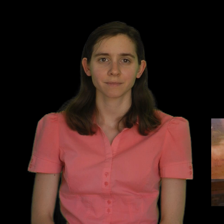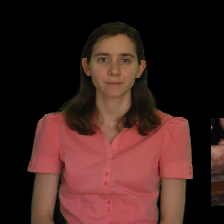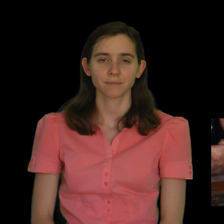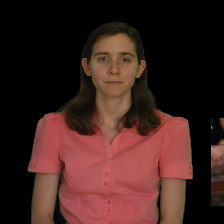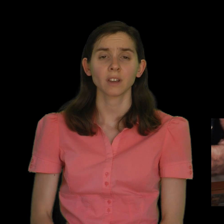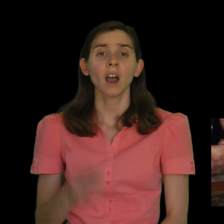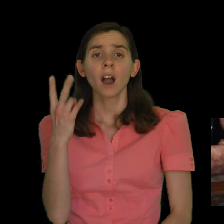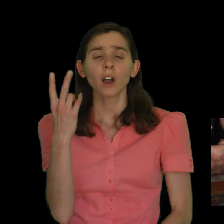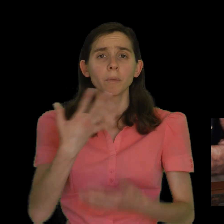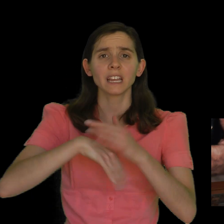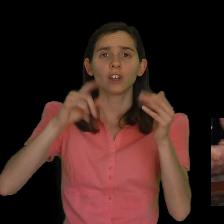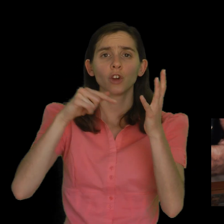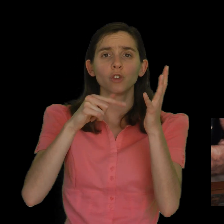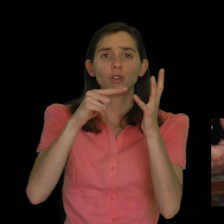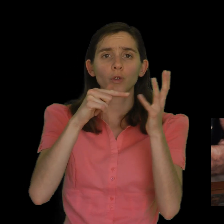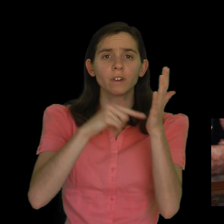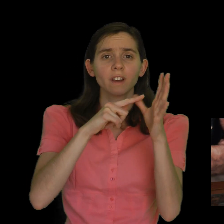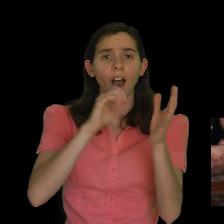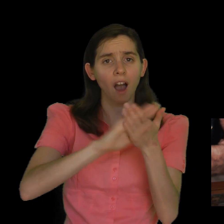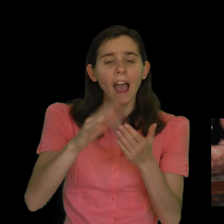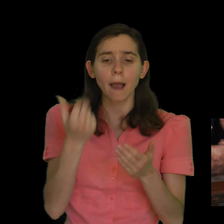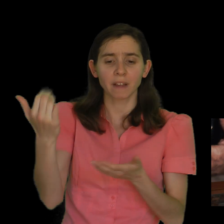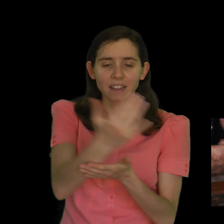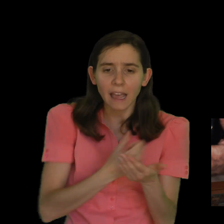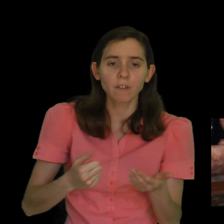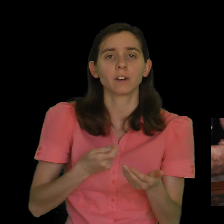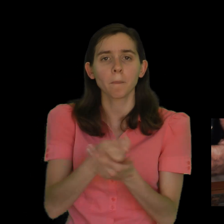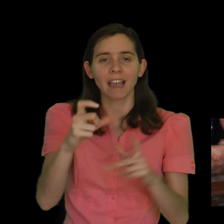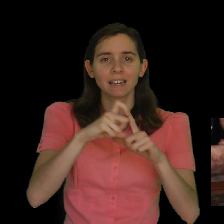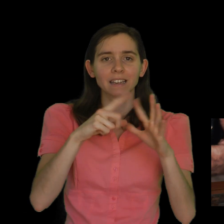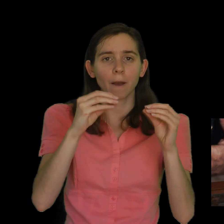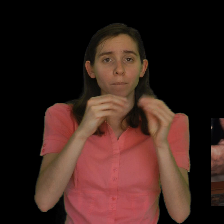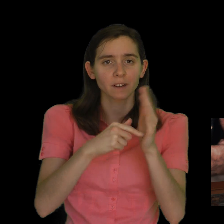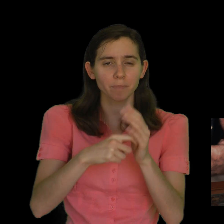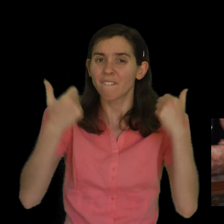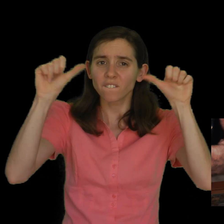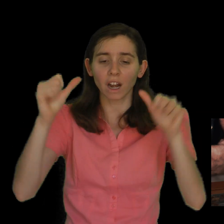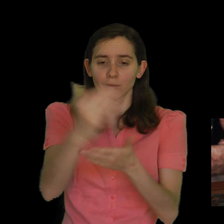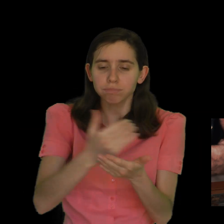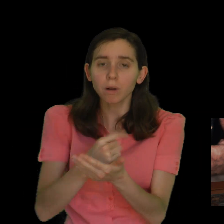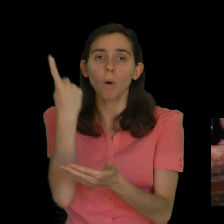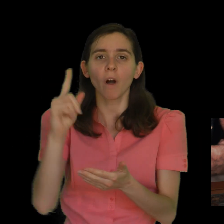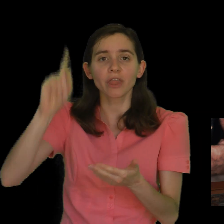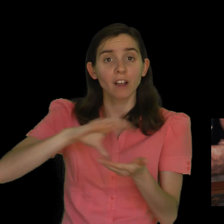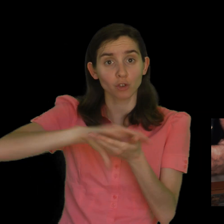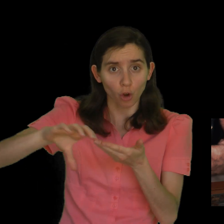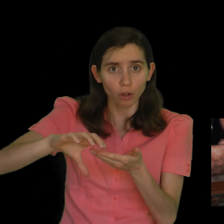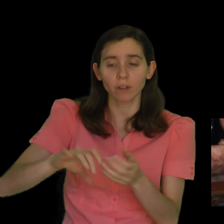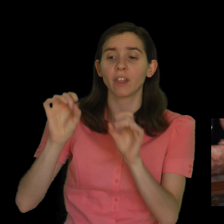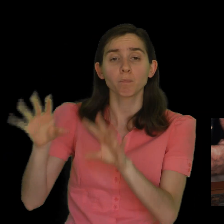A couple in Utah had been saving to repay a debt. They finally had the $1,000 that they needed. They'd kept the cash in an envelope